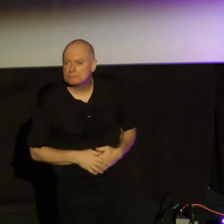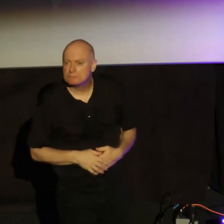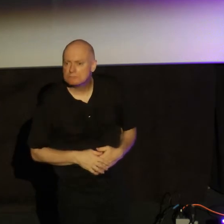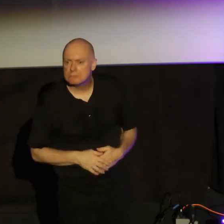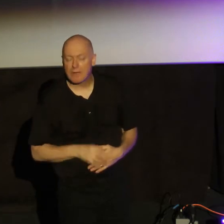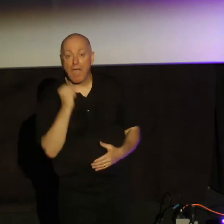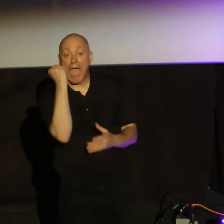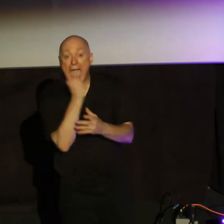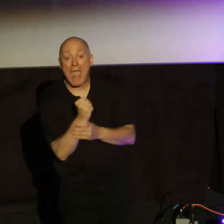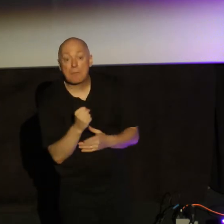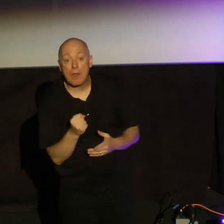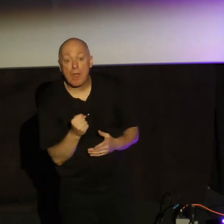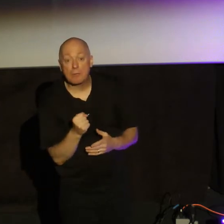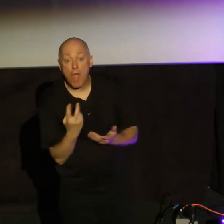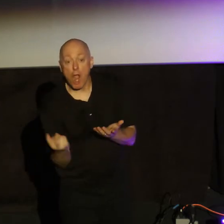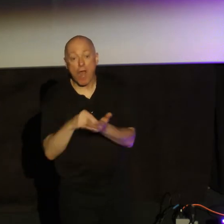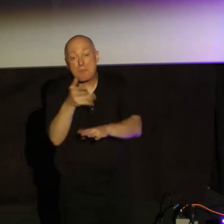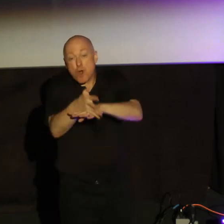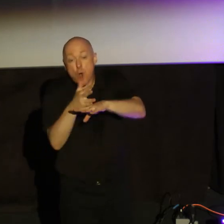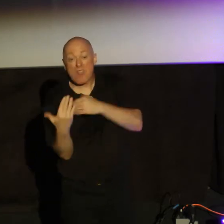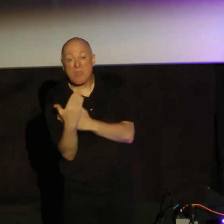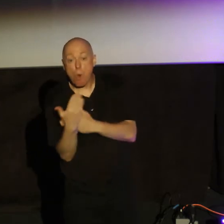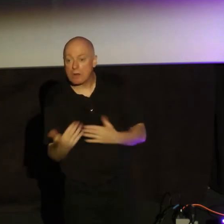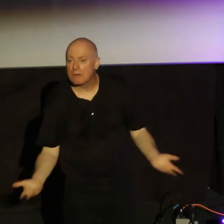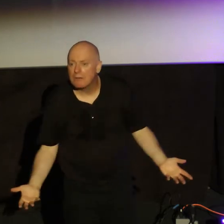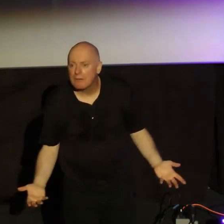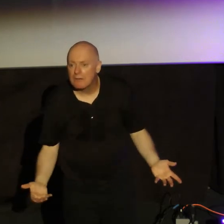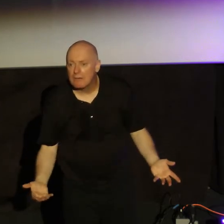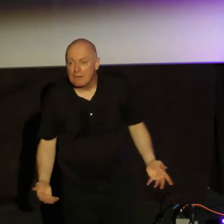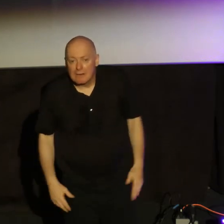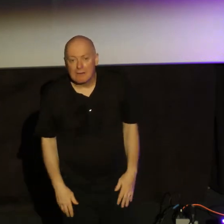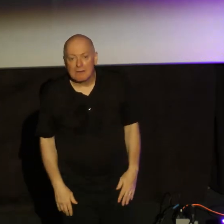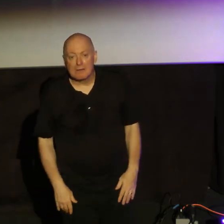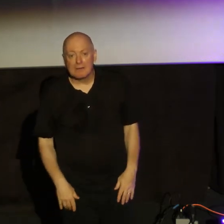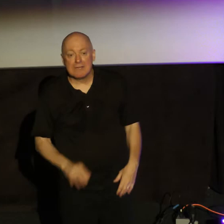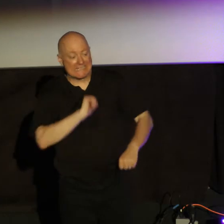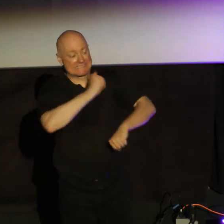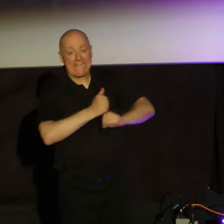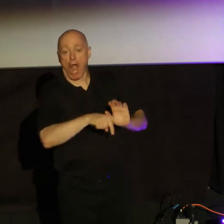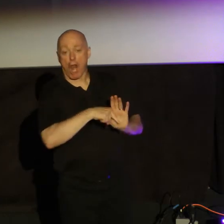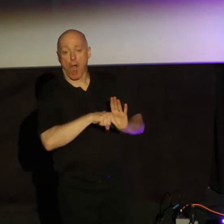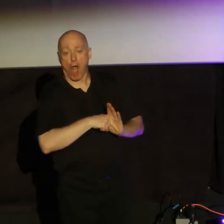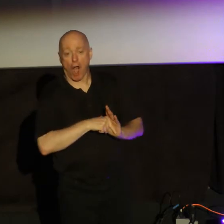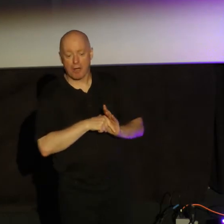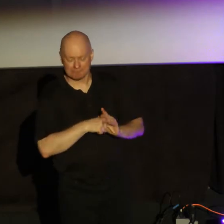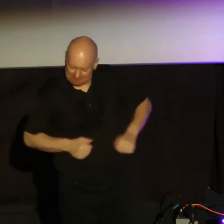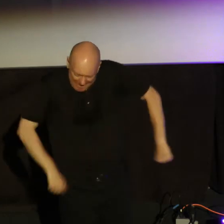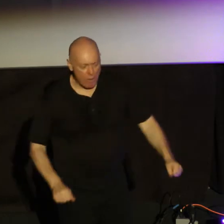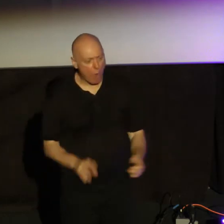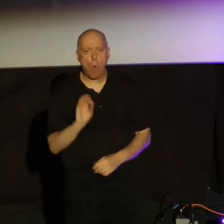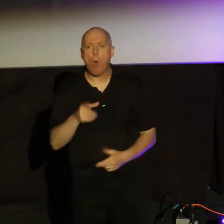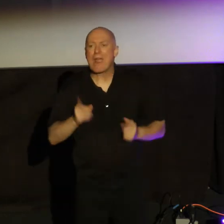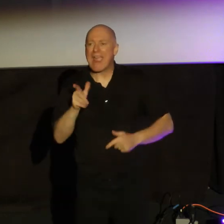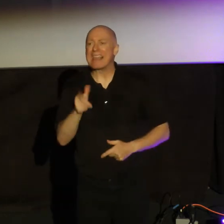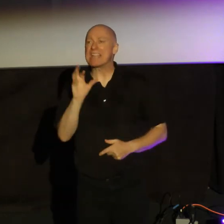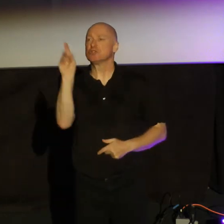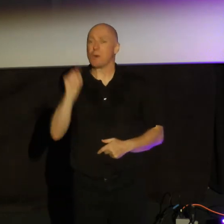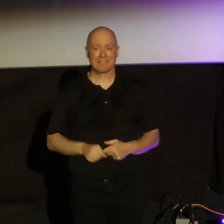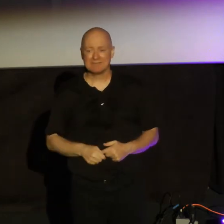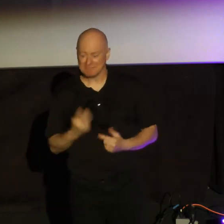fact, the scripture says, got up early the next morning. He set his alarm to get this thing done. He got up early. He could